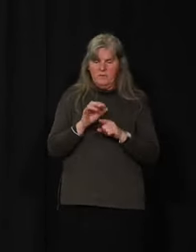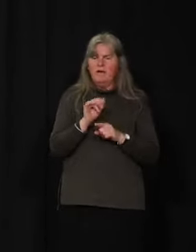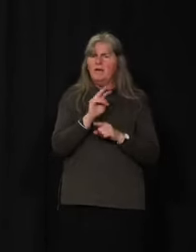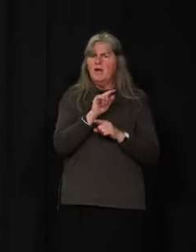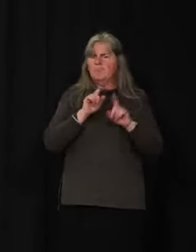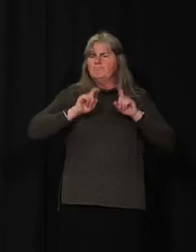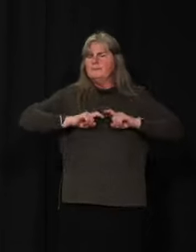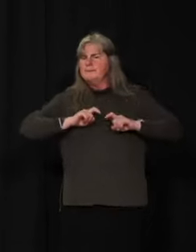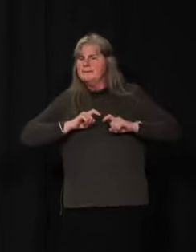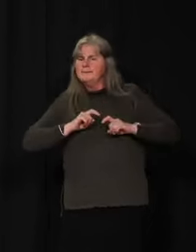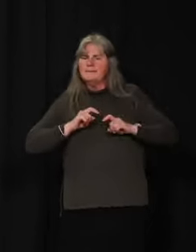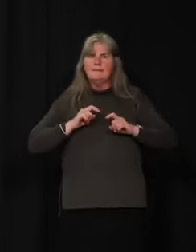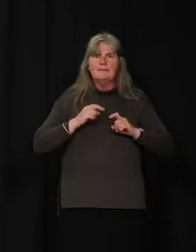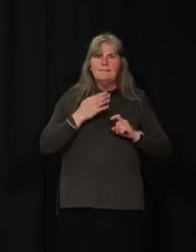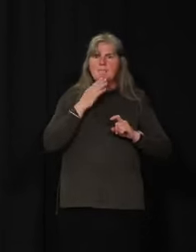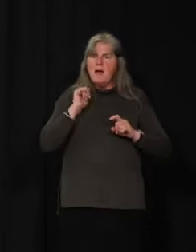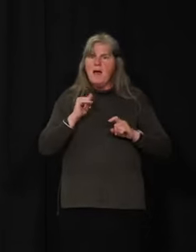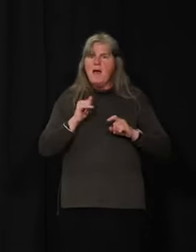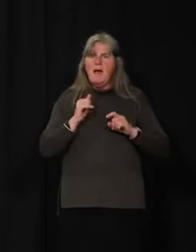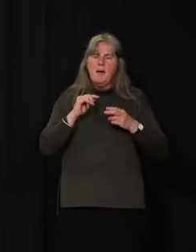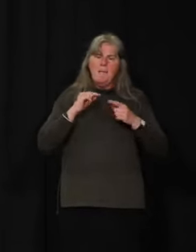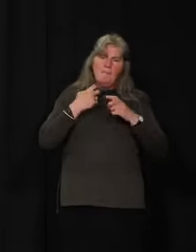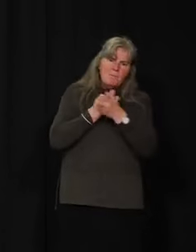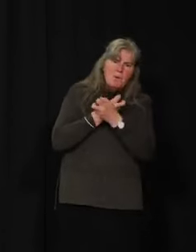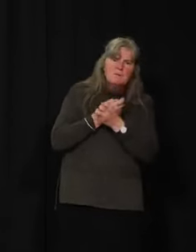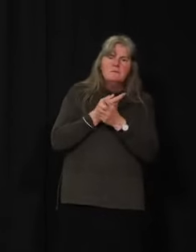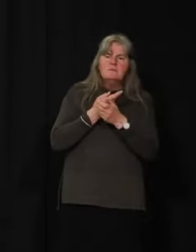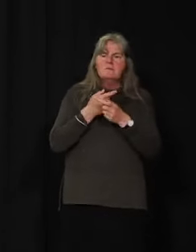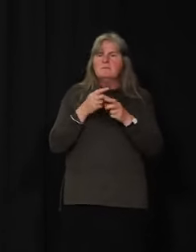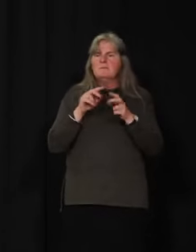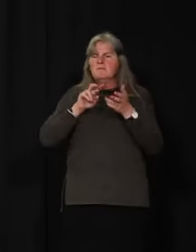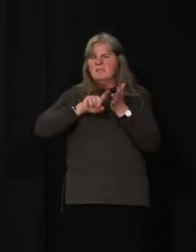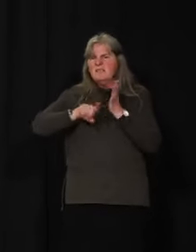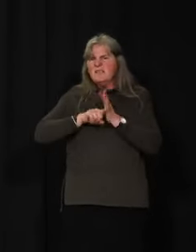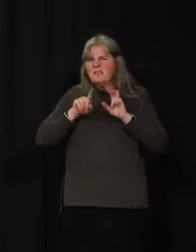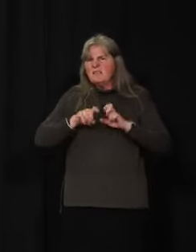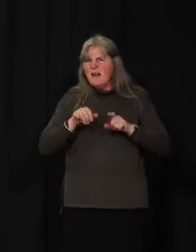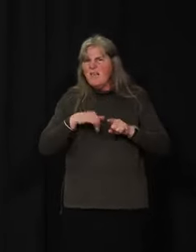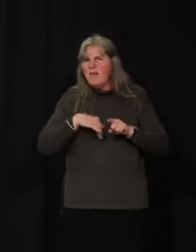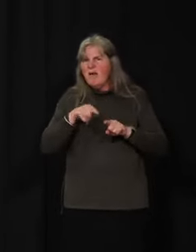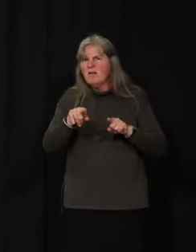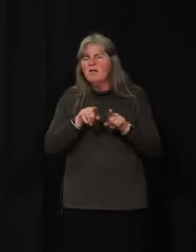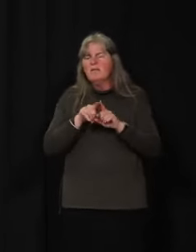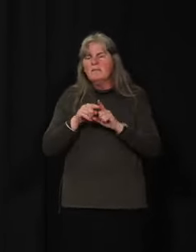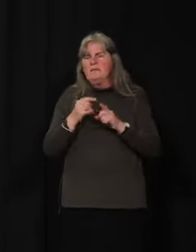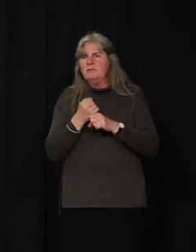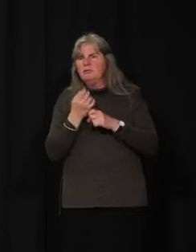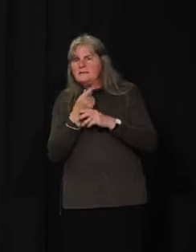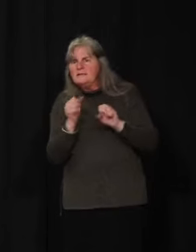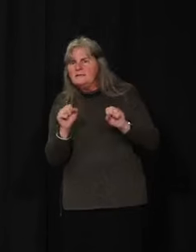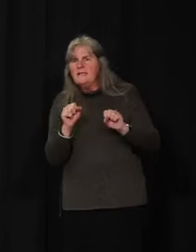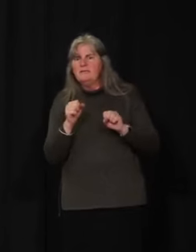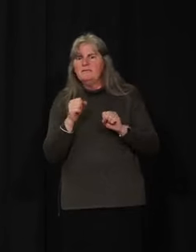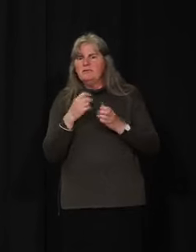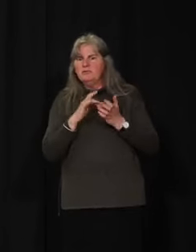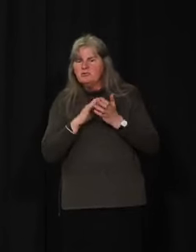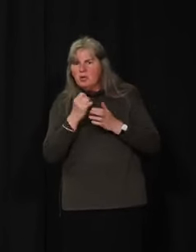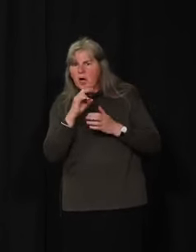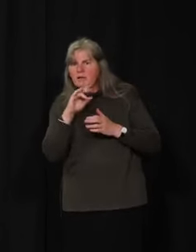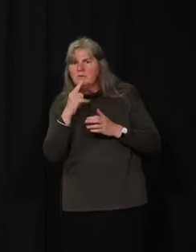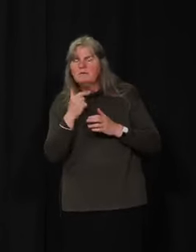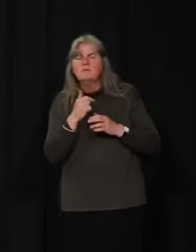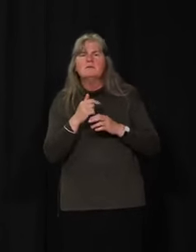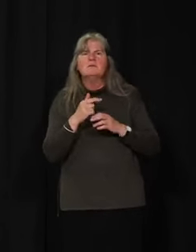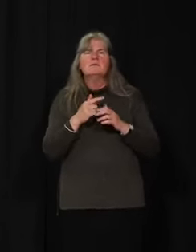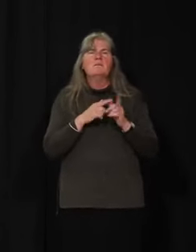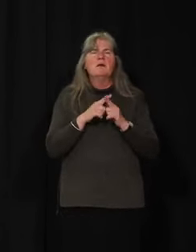testings at those locations. So, there are also continued mental health services available for Yukoners through the mental wellness